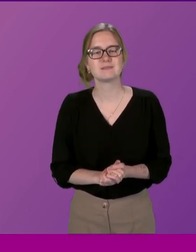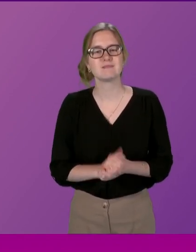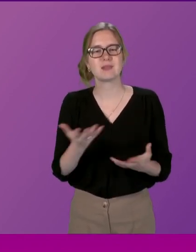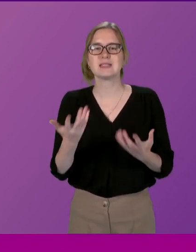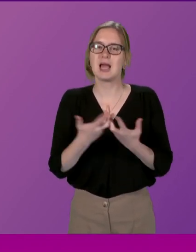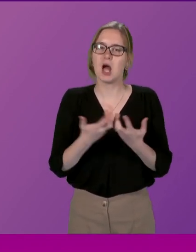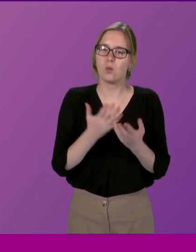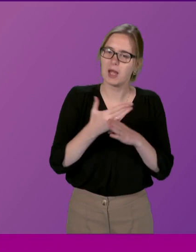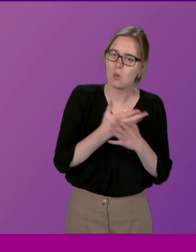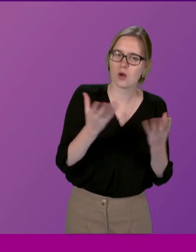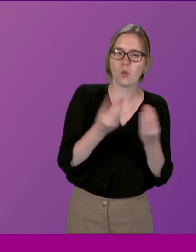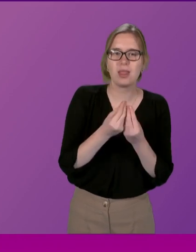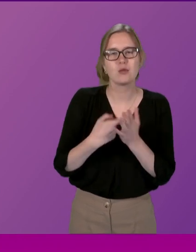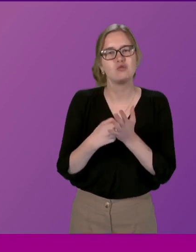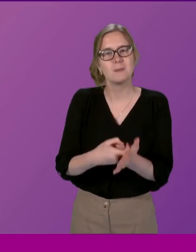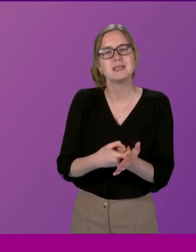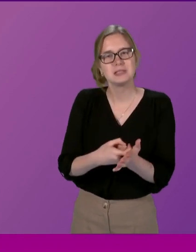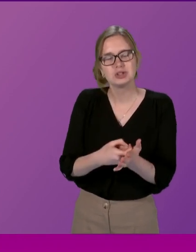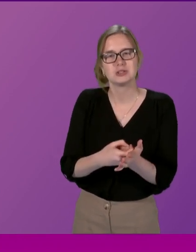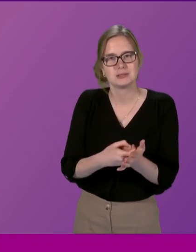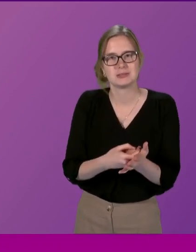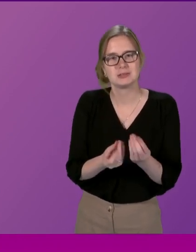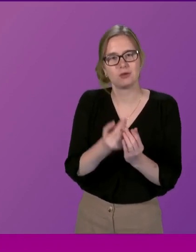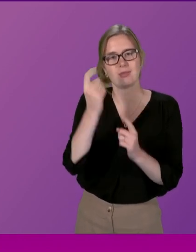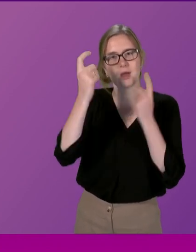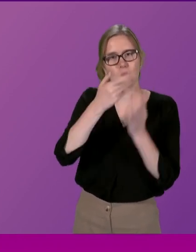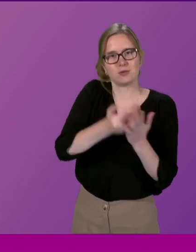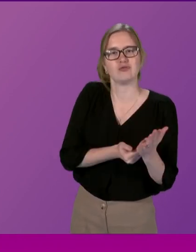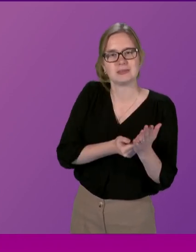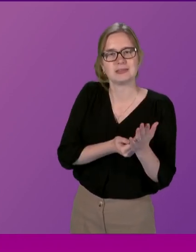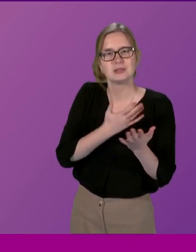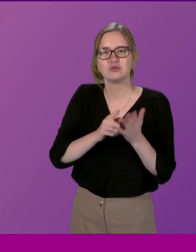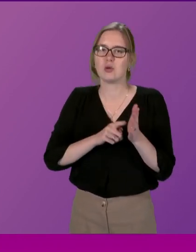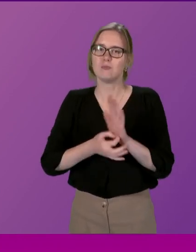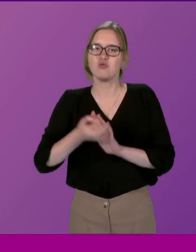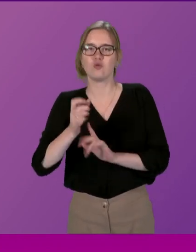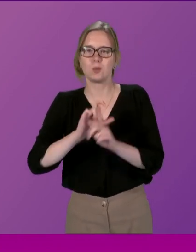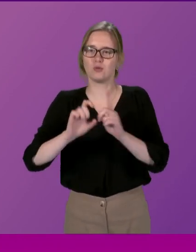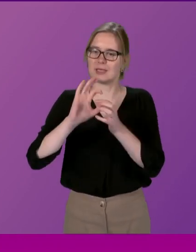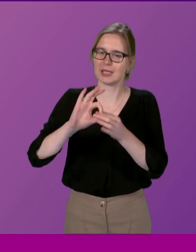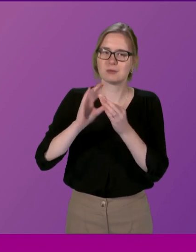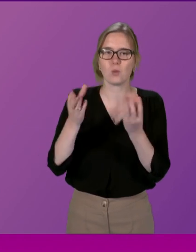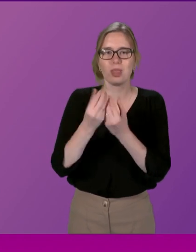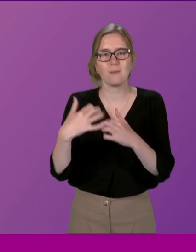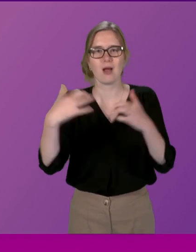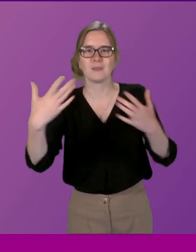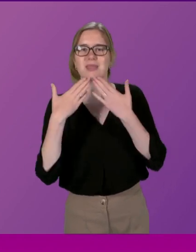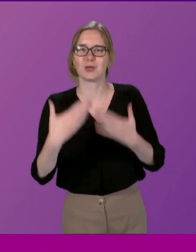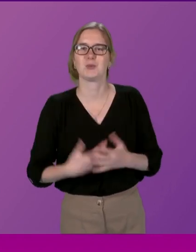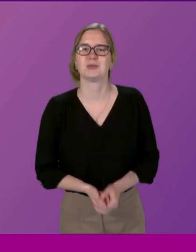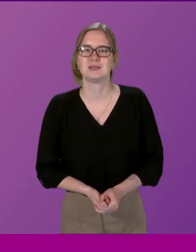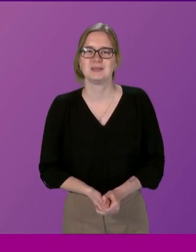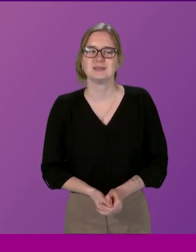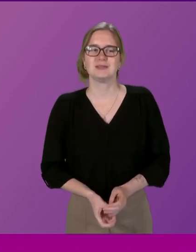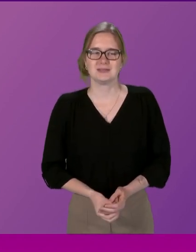work alongside the recommendations of the inquiry to improve community engagement with the parliament thank you